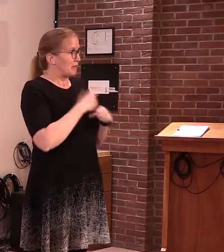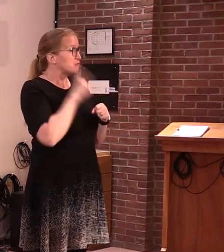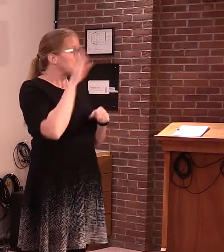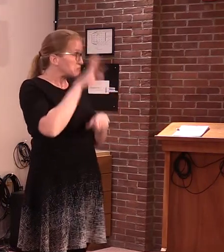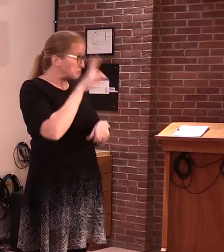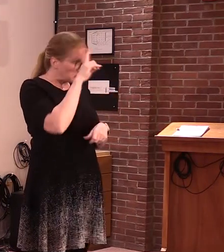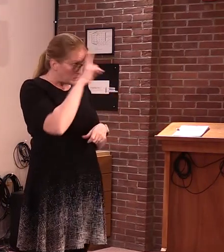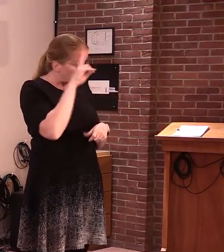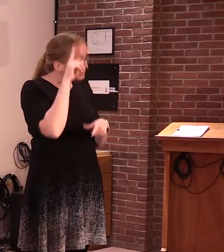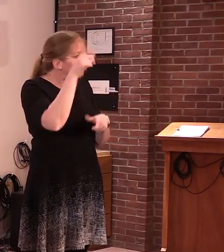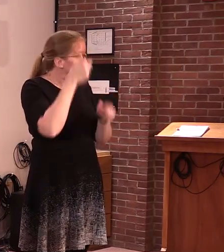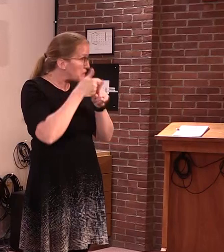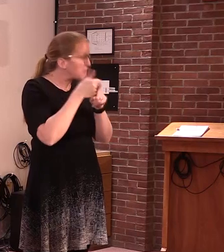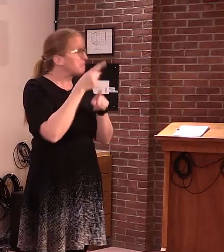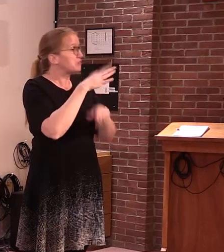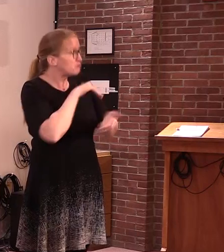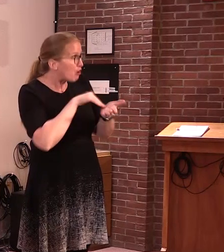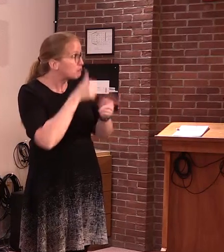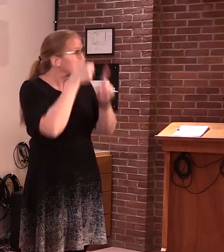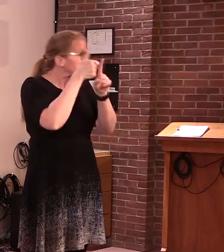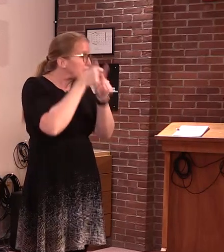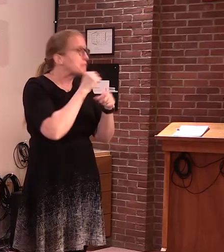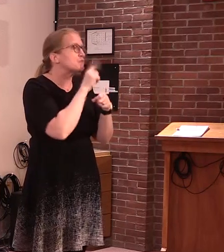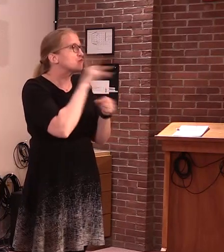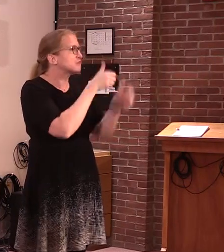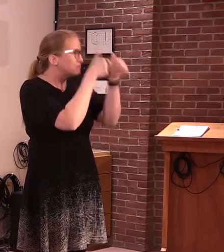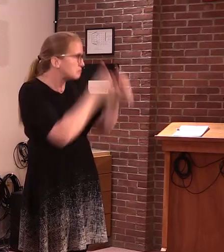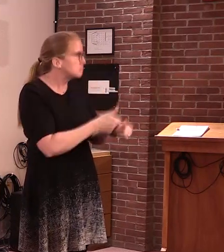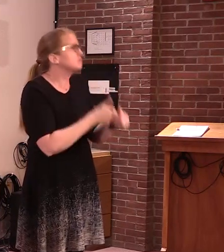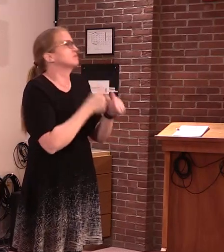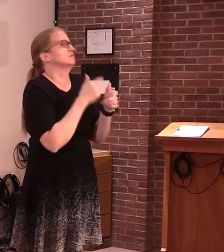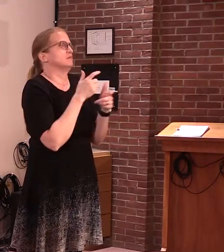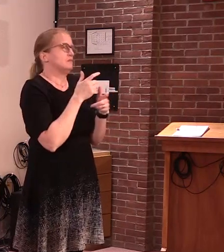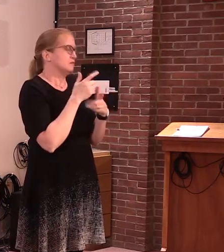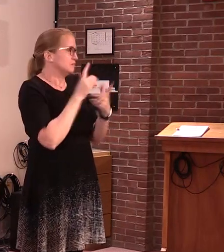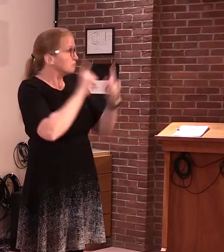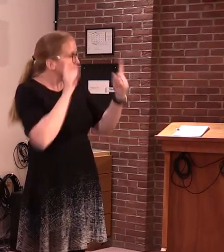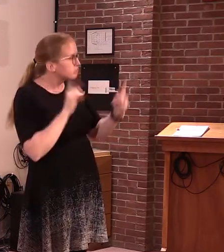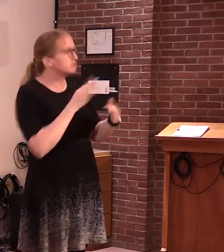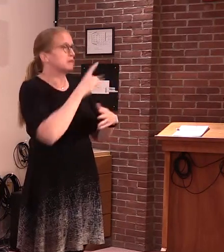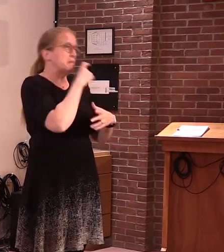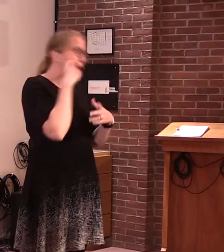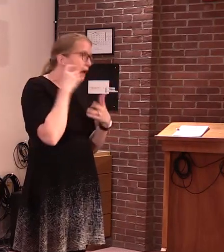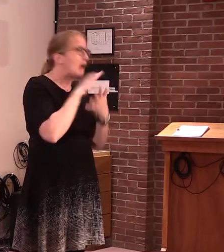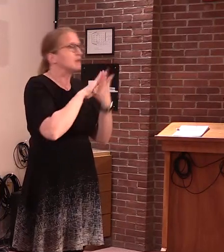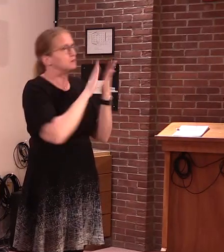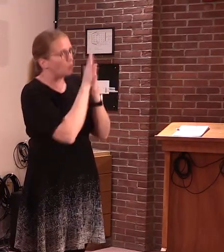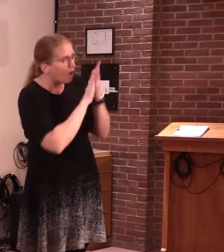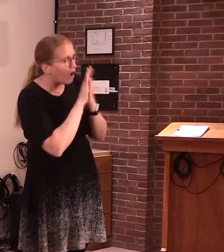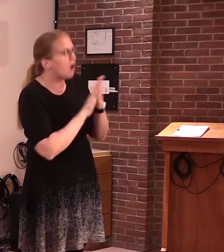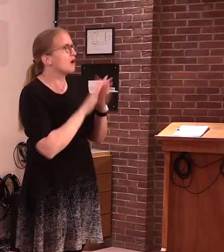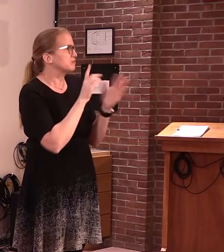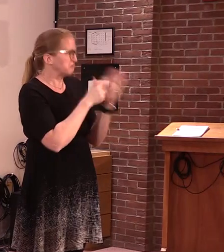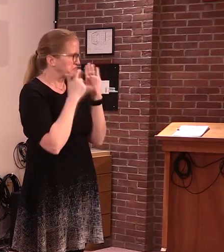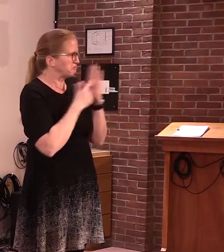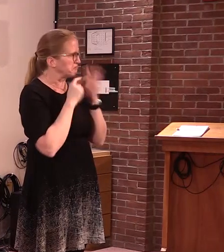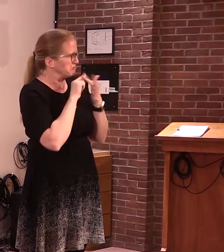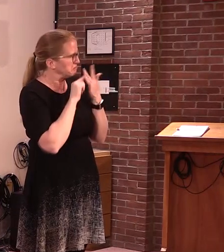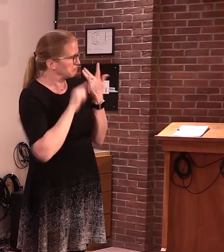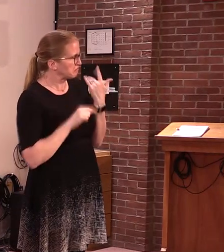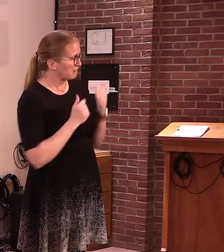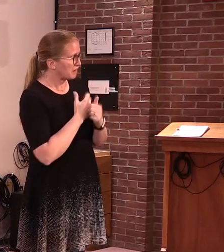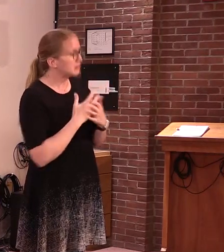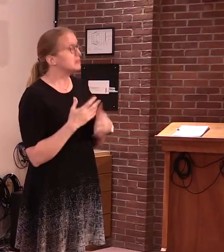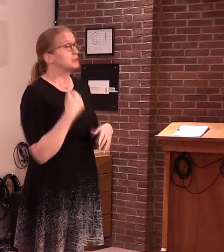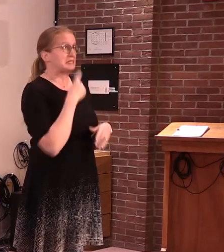issued by the commissioner of the Department of Health. As was articulated, though, these